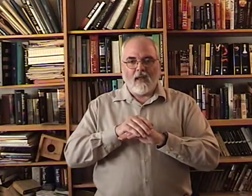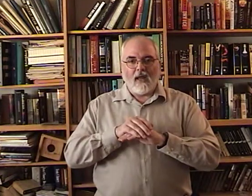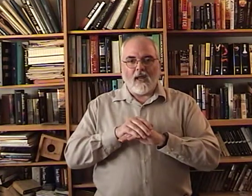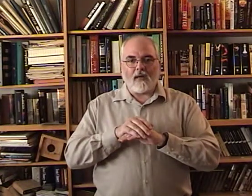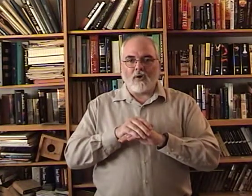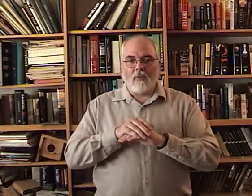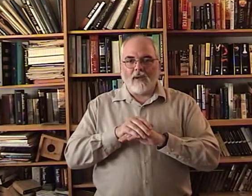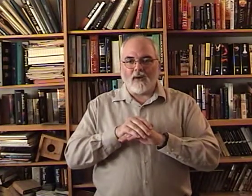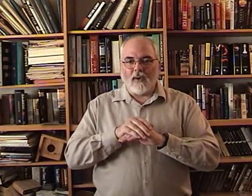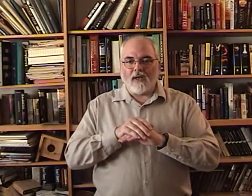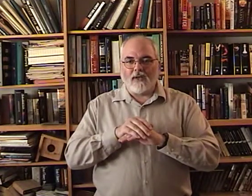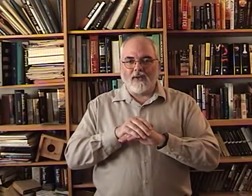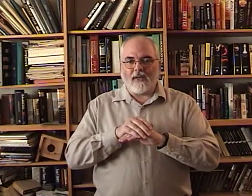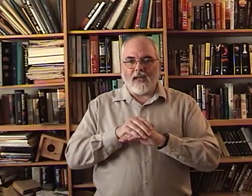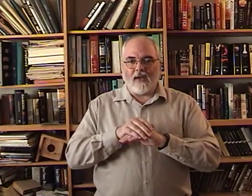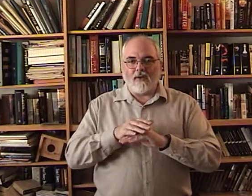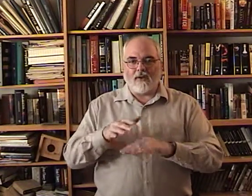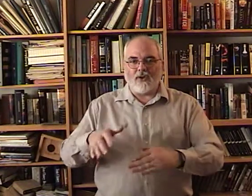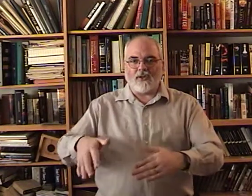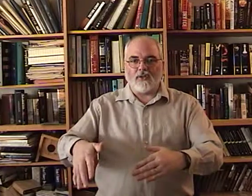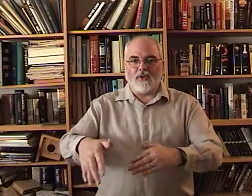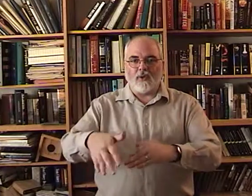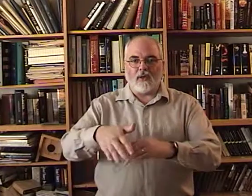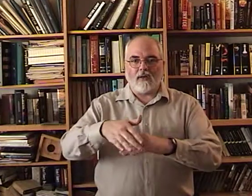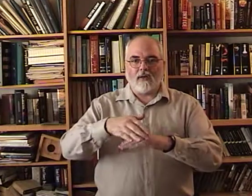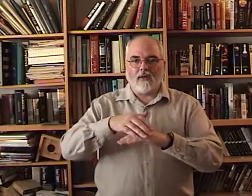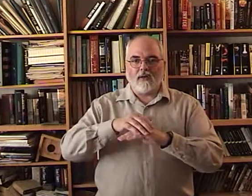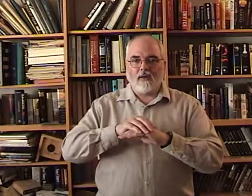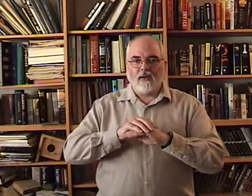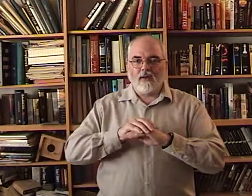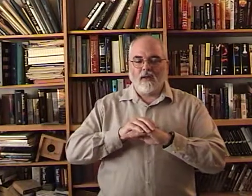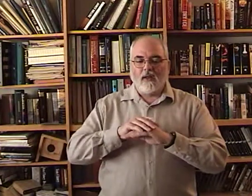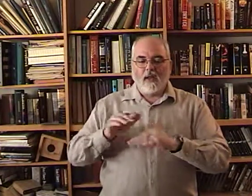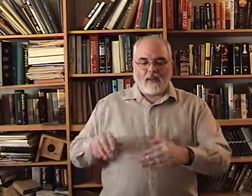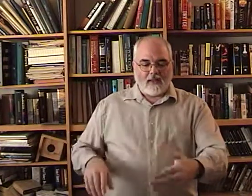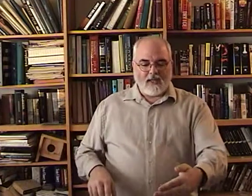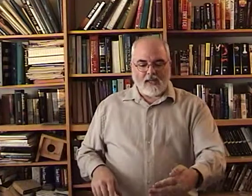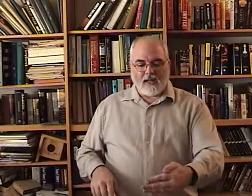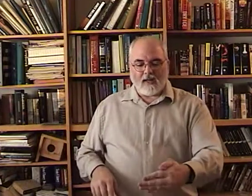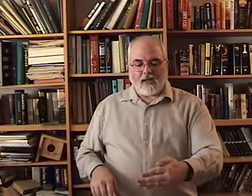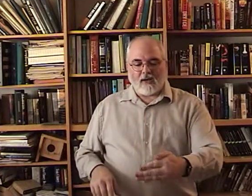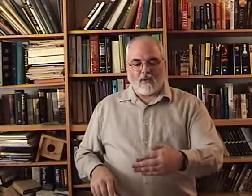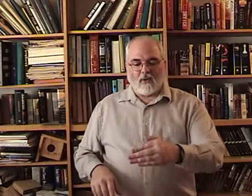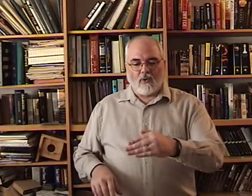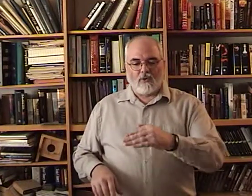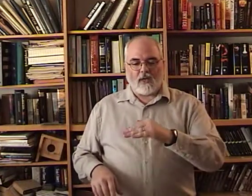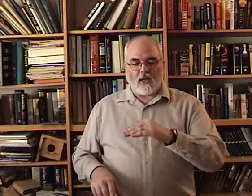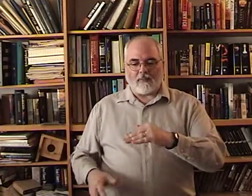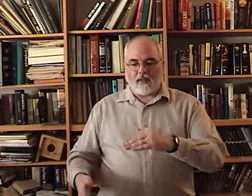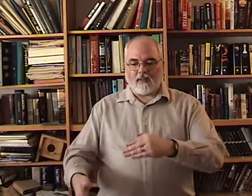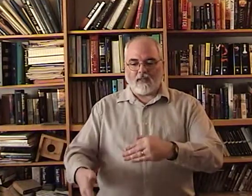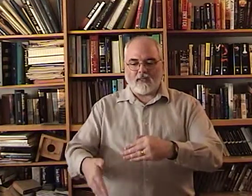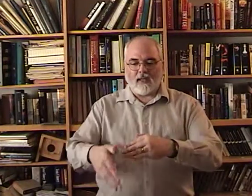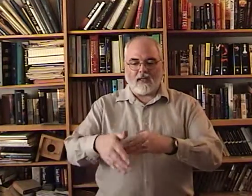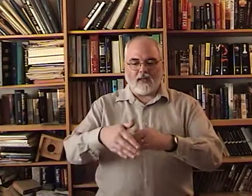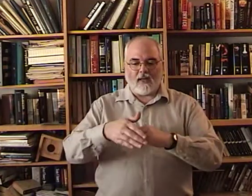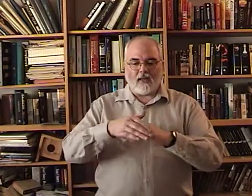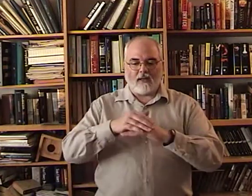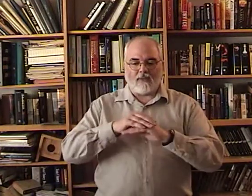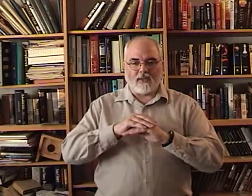I don't know. A better way to tell you than to just do it. This hand kind of rolls up and this hand kind of covers